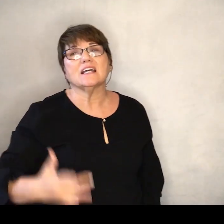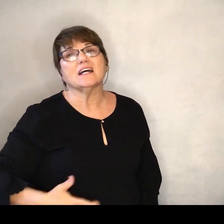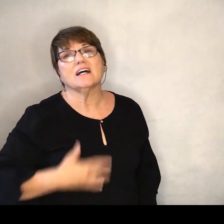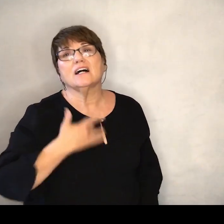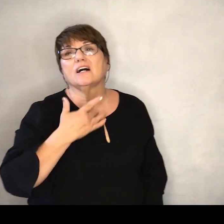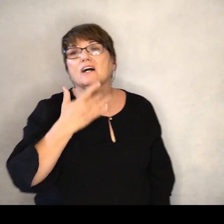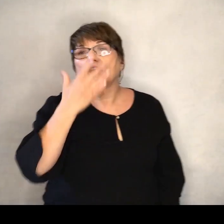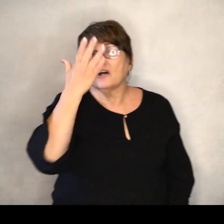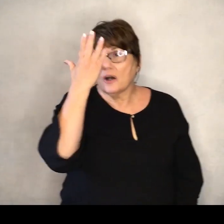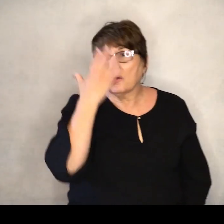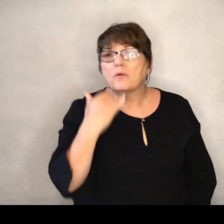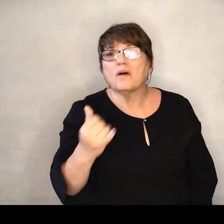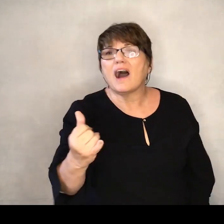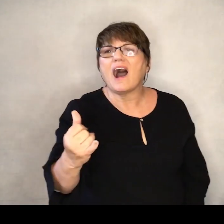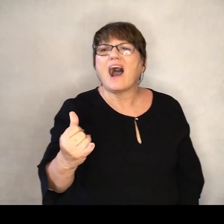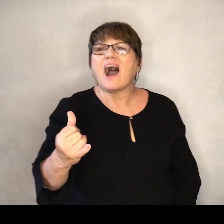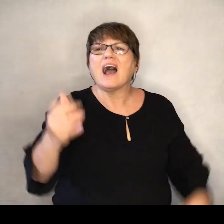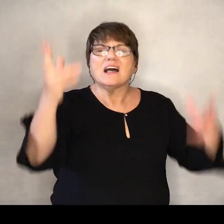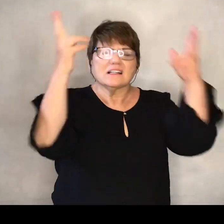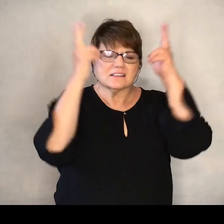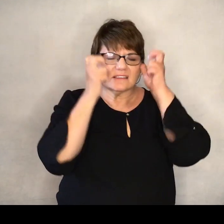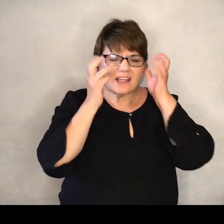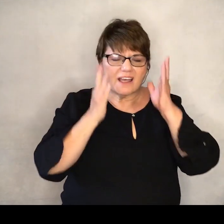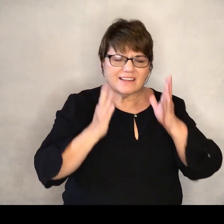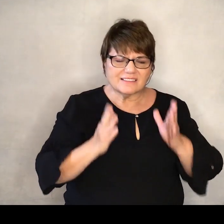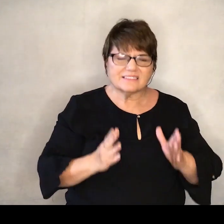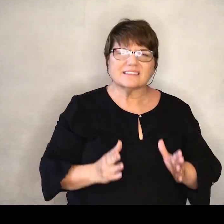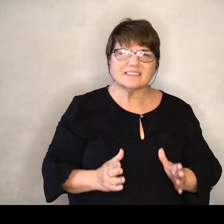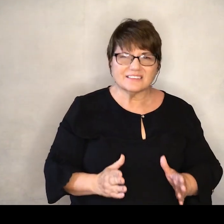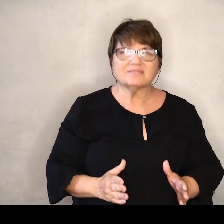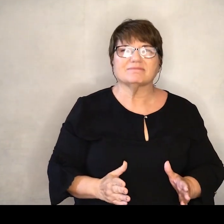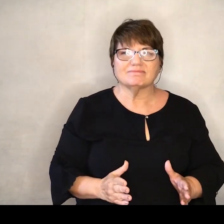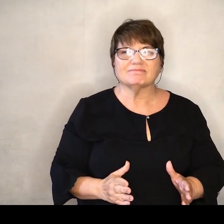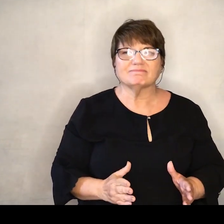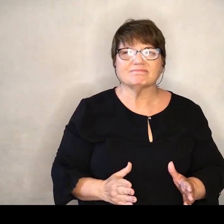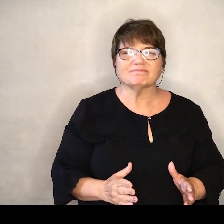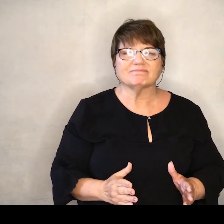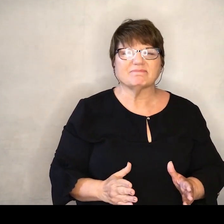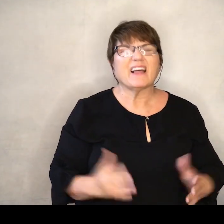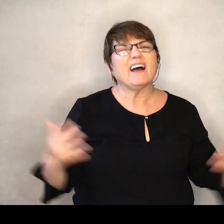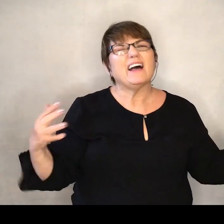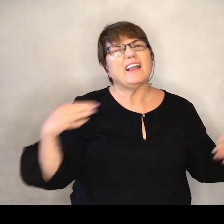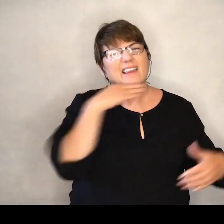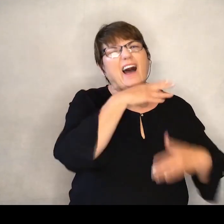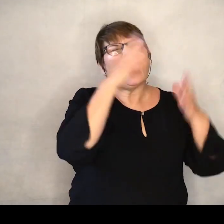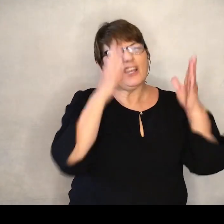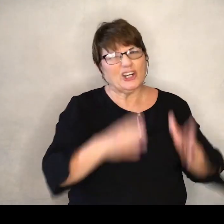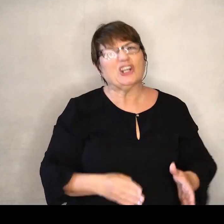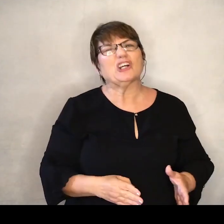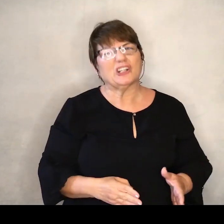Oh, fear, he is a liar,